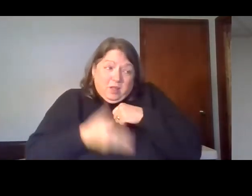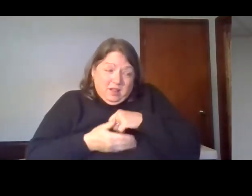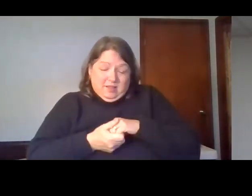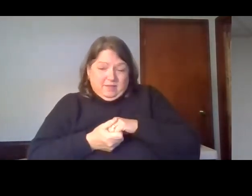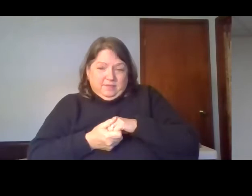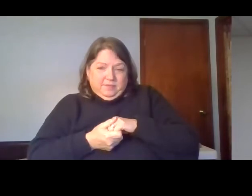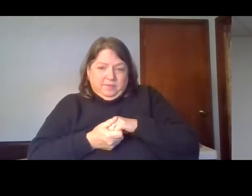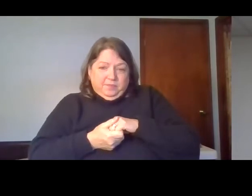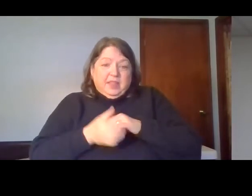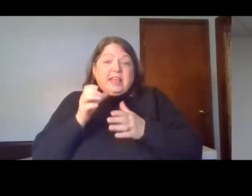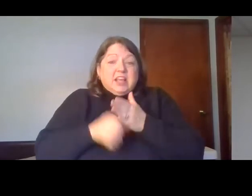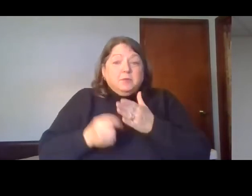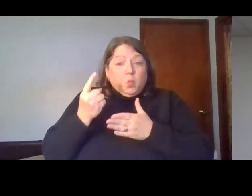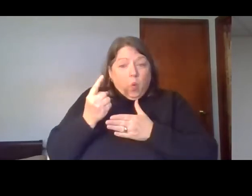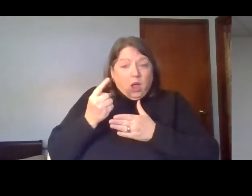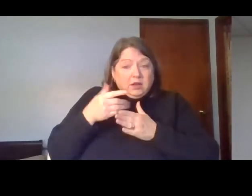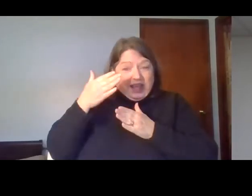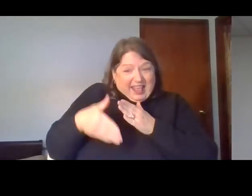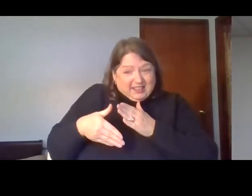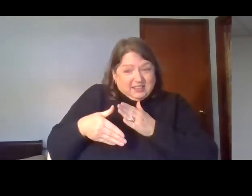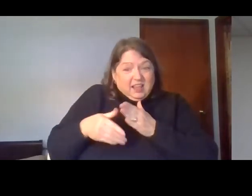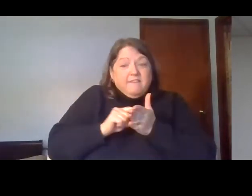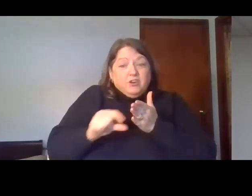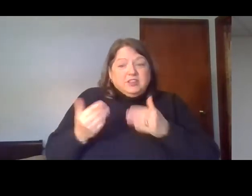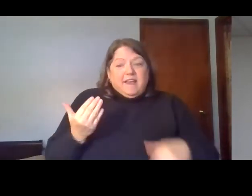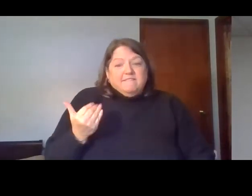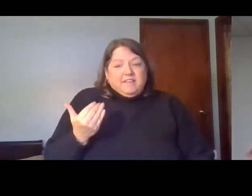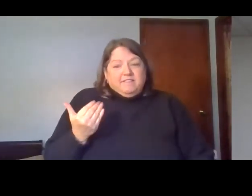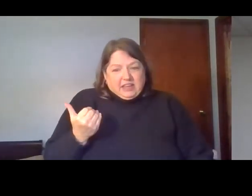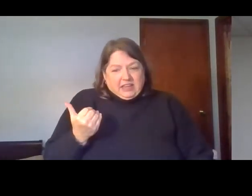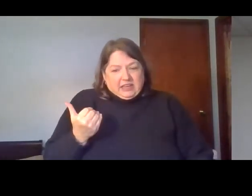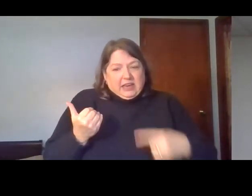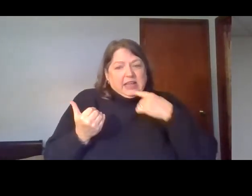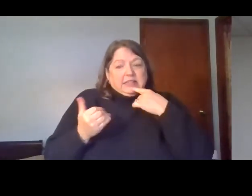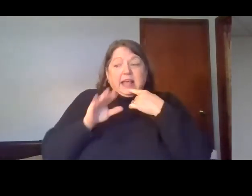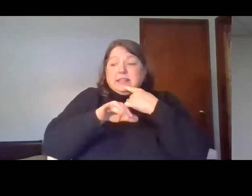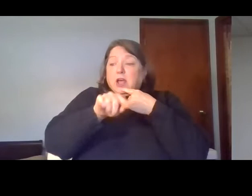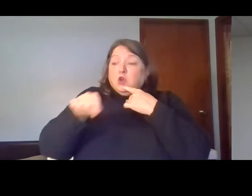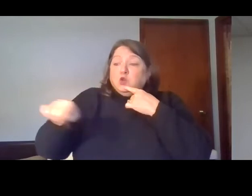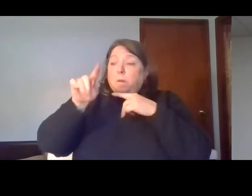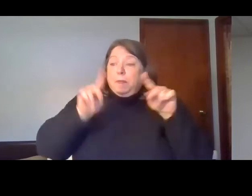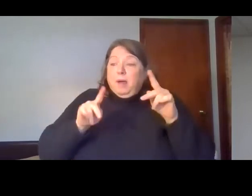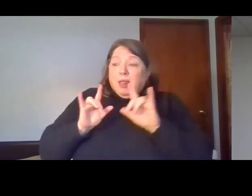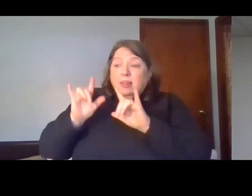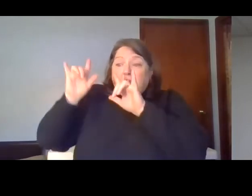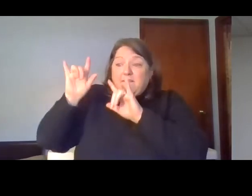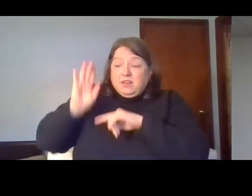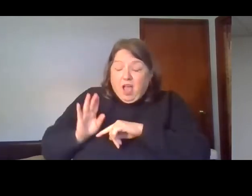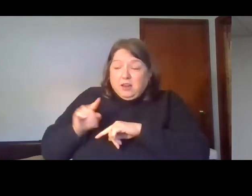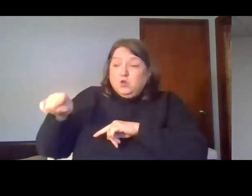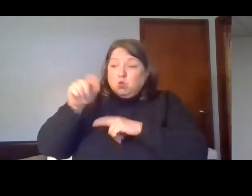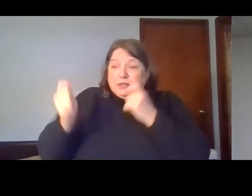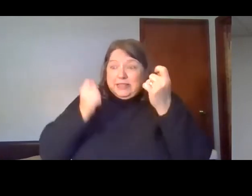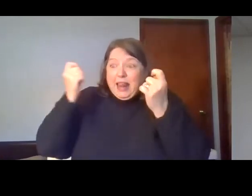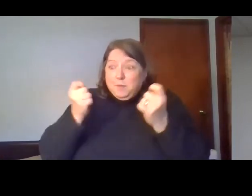15, where the people of God are encouraged to celebrate, to rejoice, and to get excited. Because God was